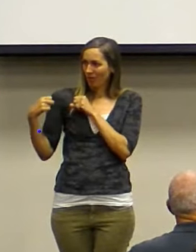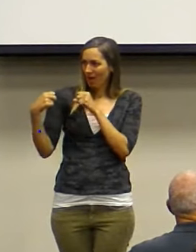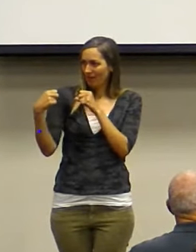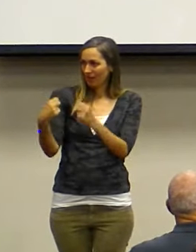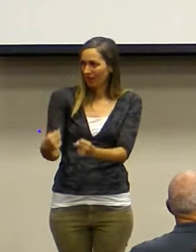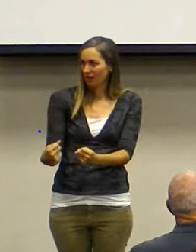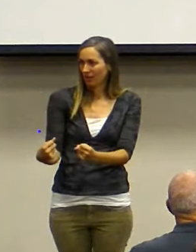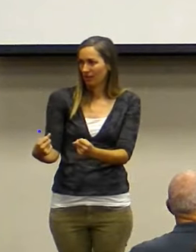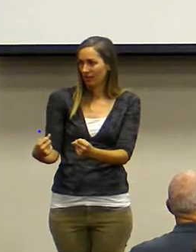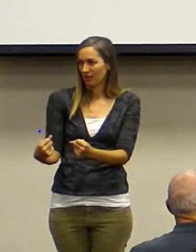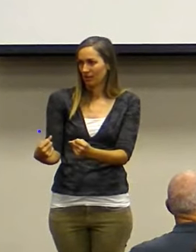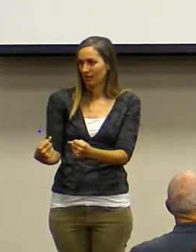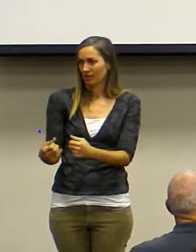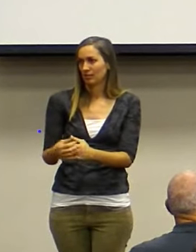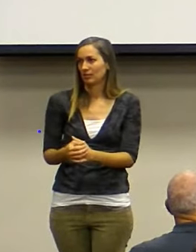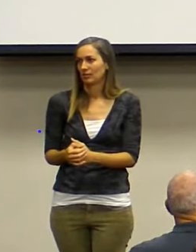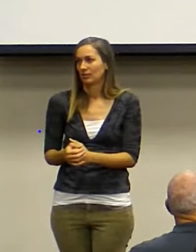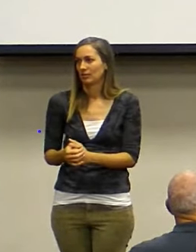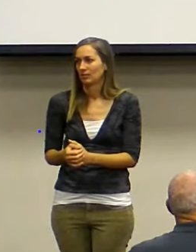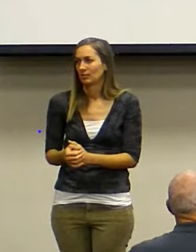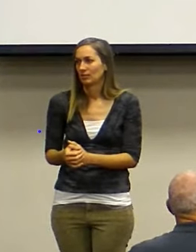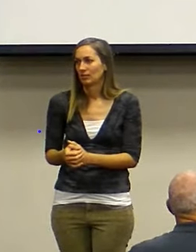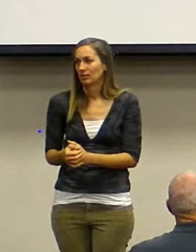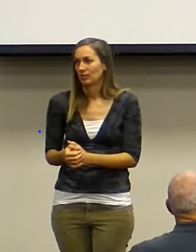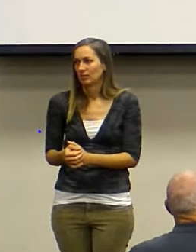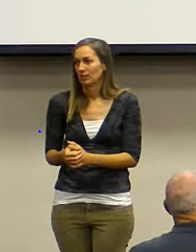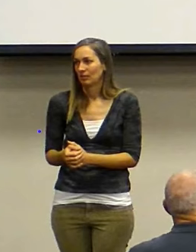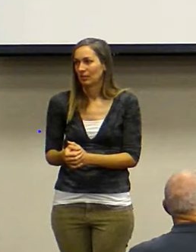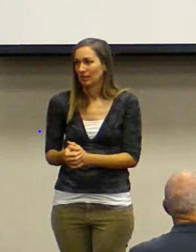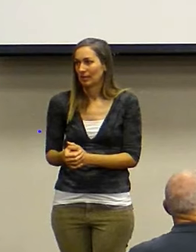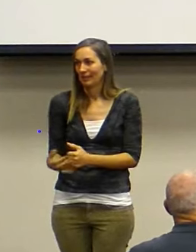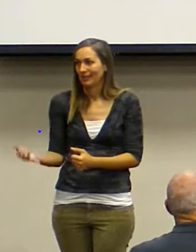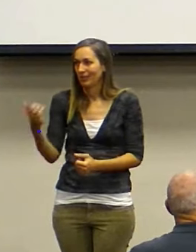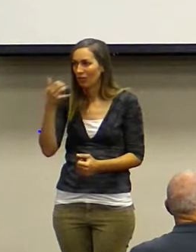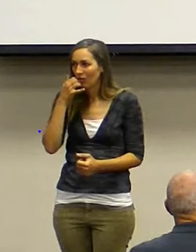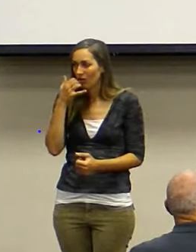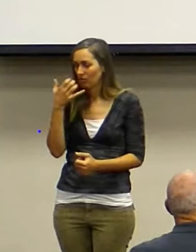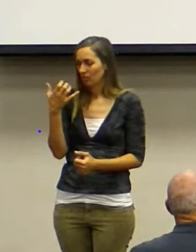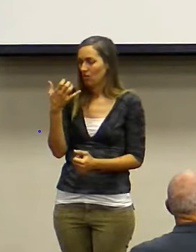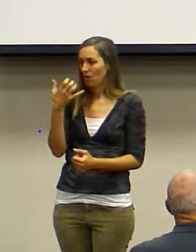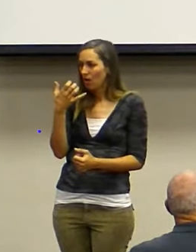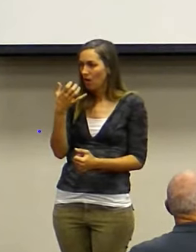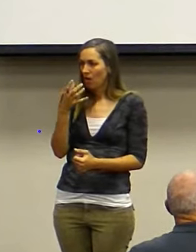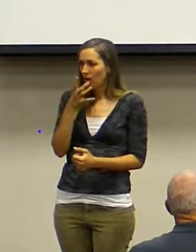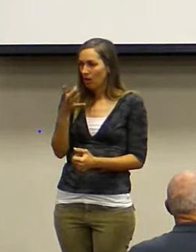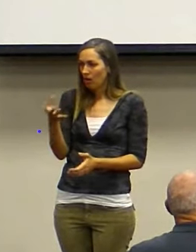driving here with Larry, and I get the call that she's no longer with us.